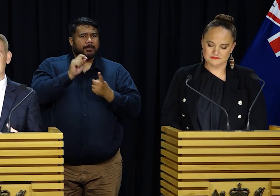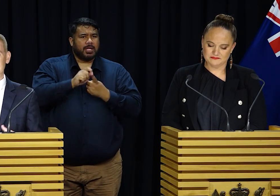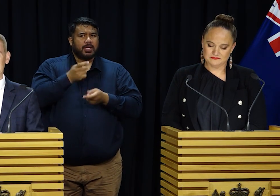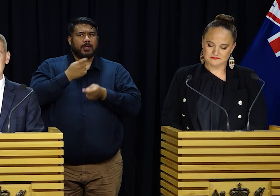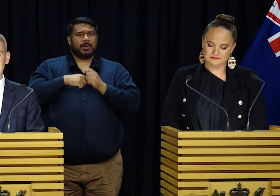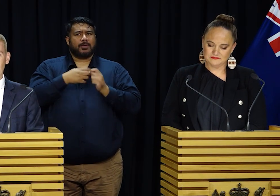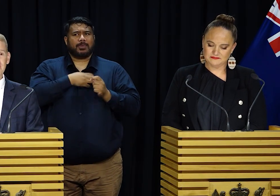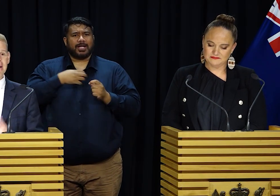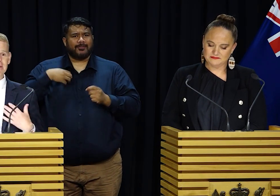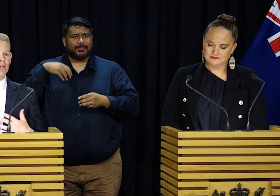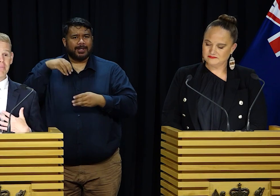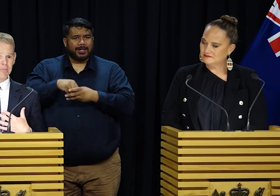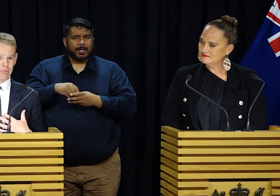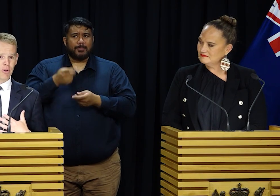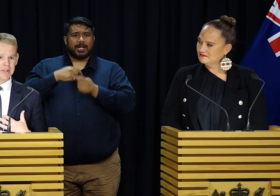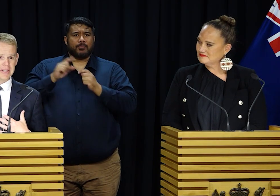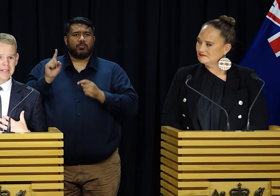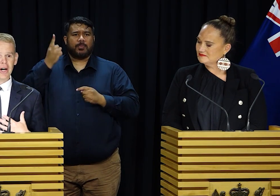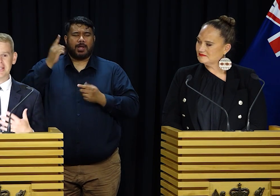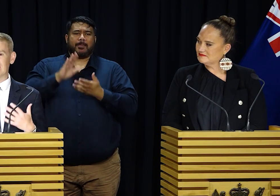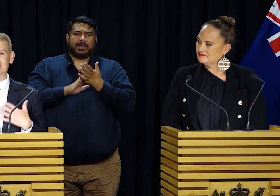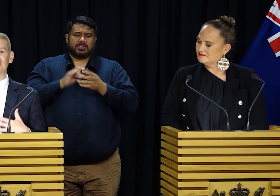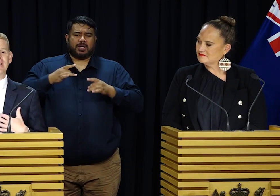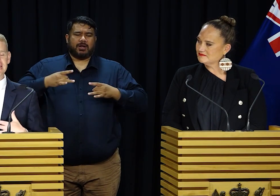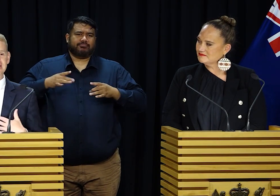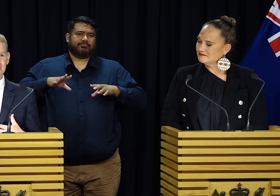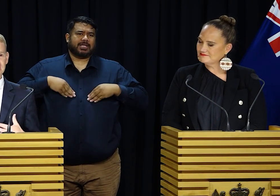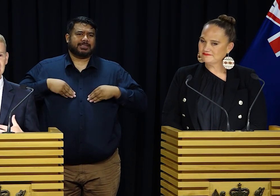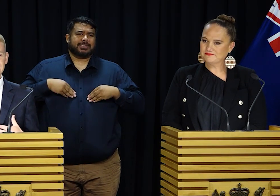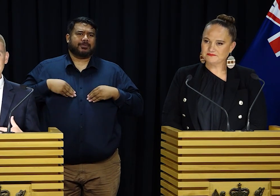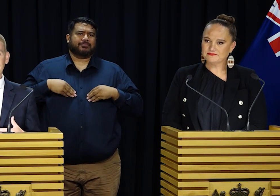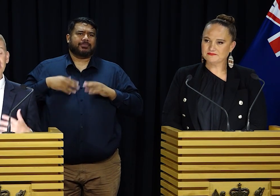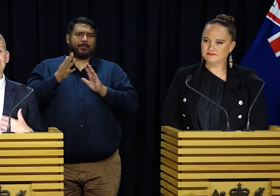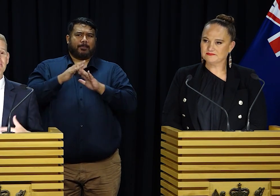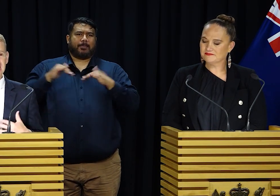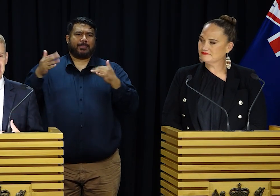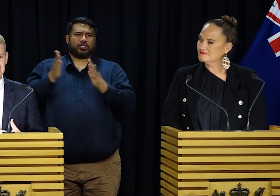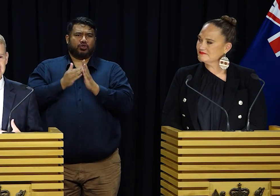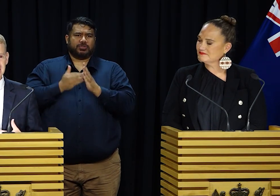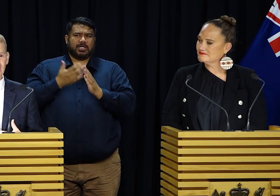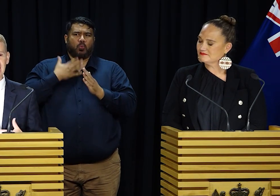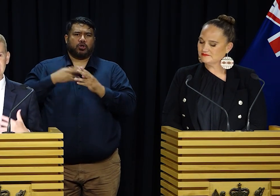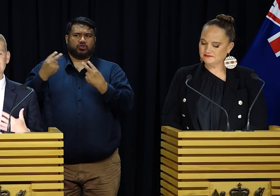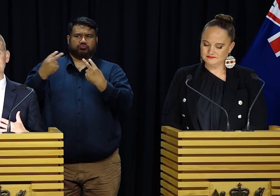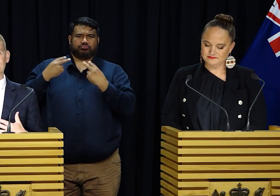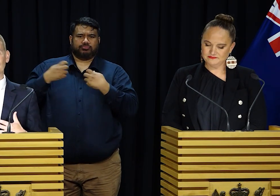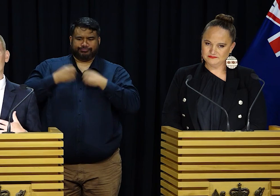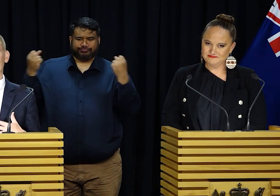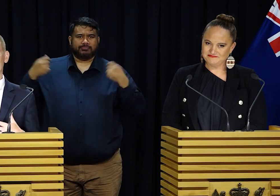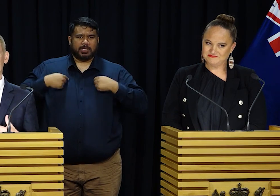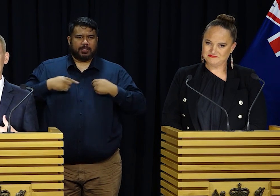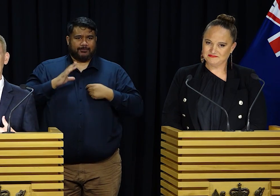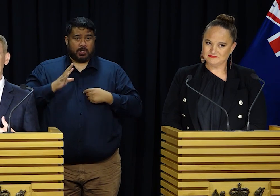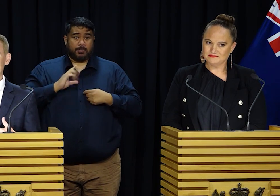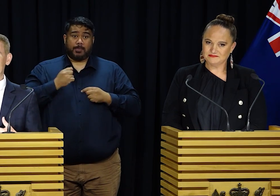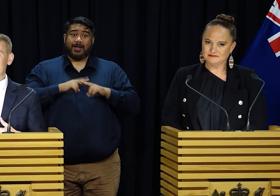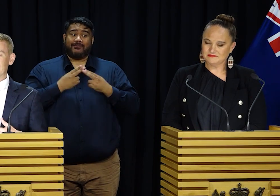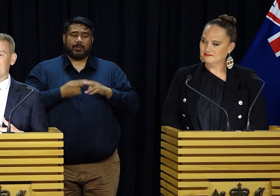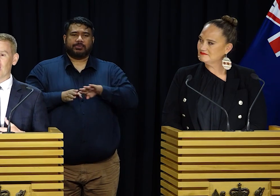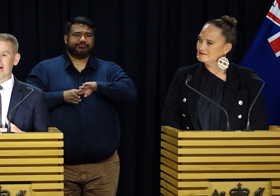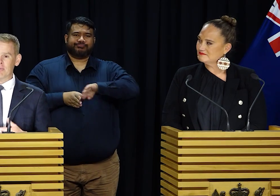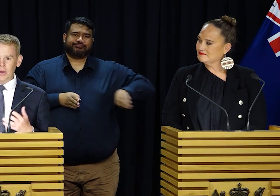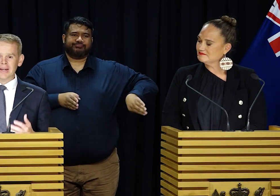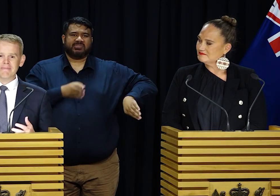be the Prime Minister, I make myself public property. I absolutely accept that. But my family aren't. And I ask that people do respect that.